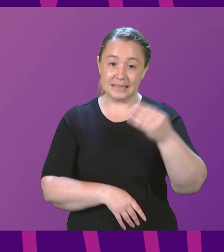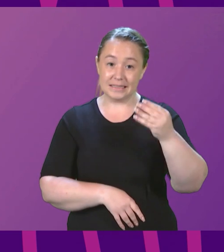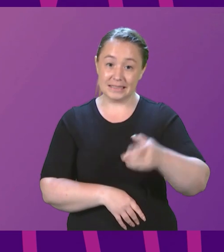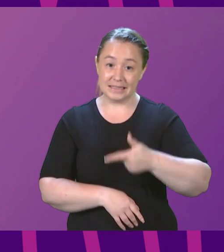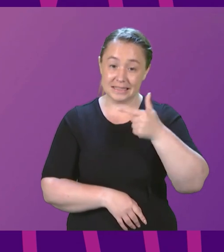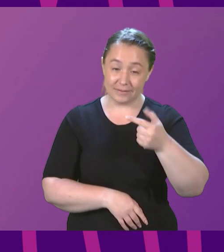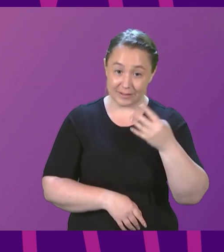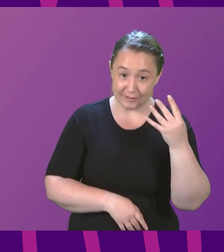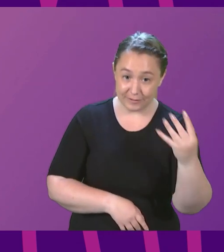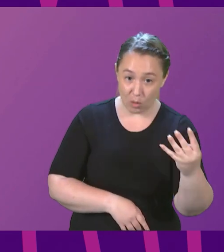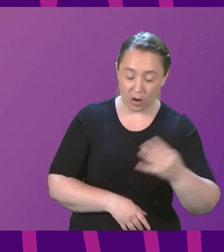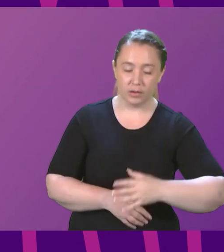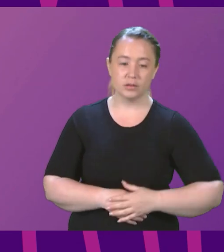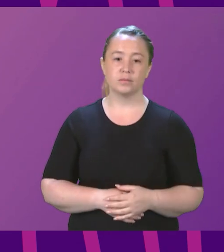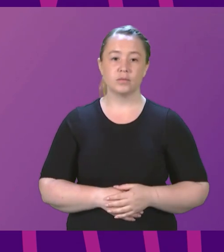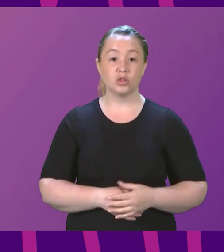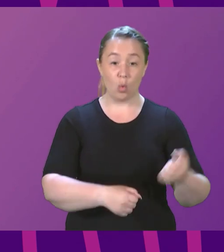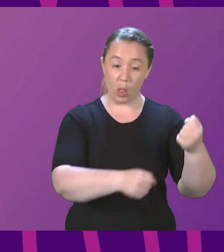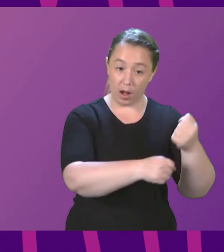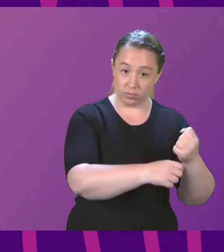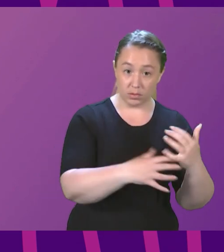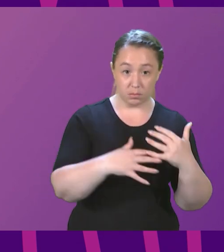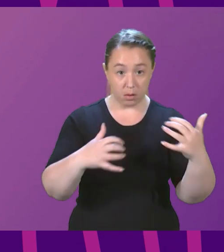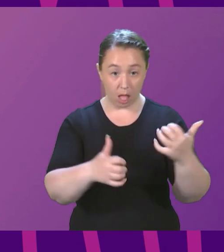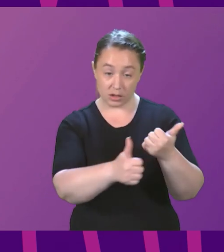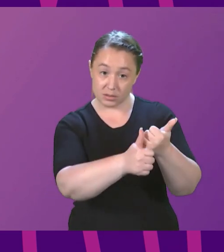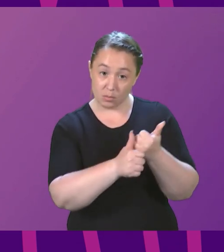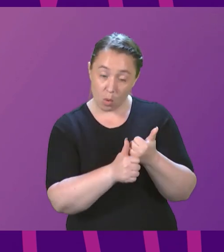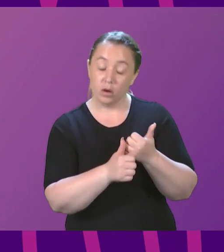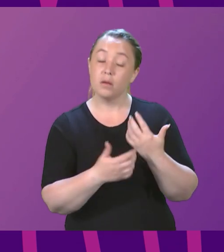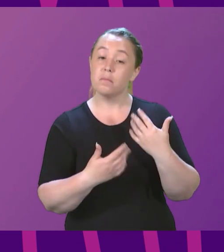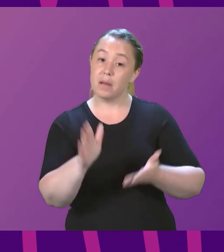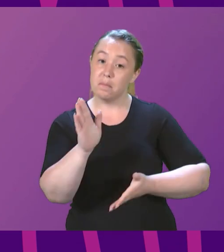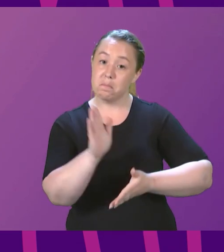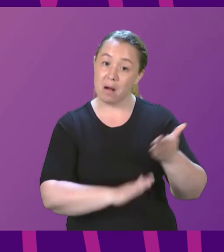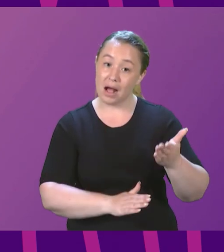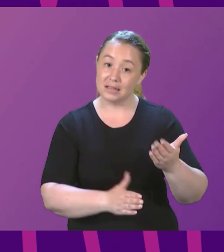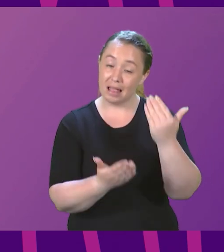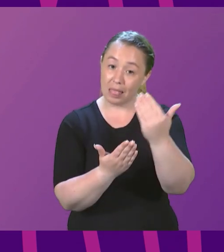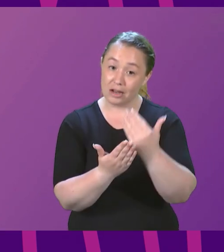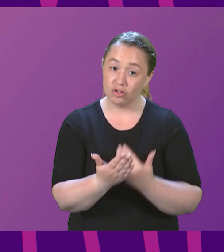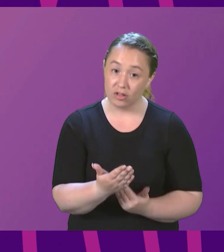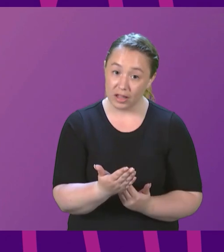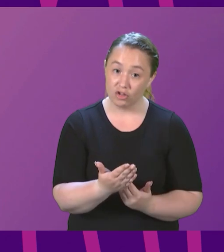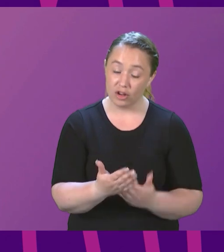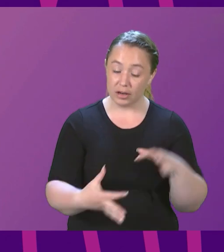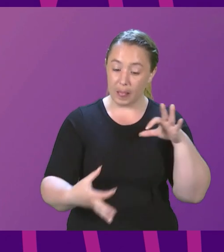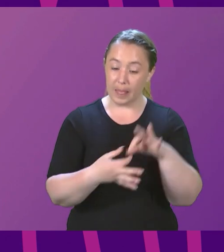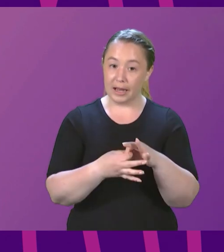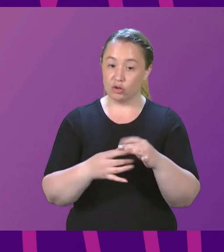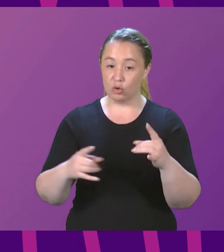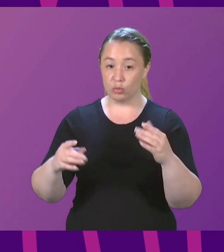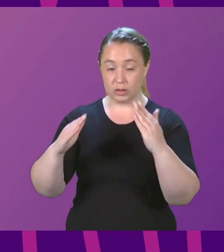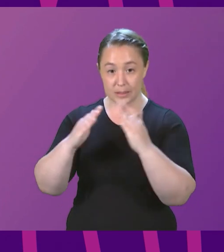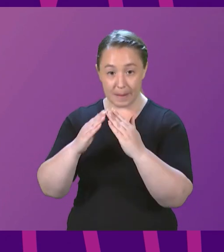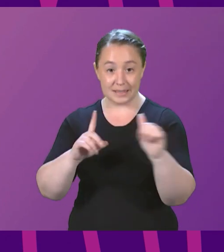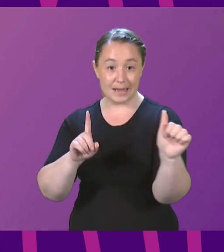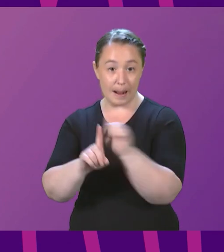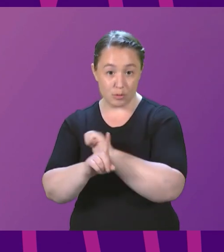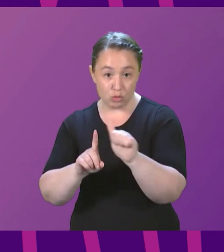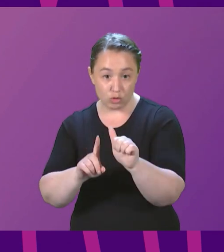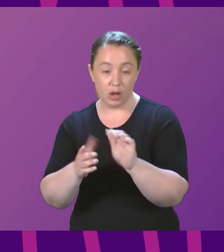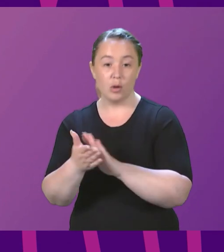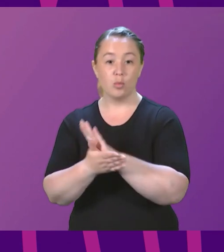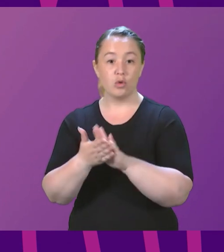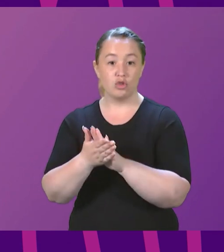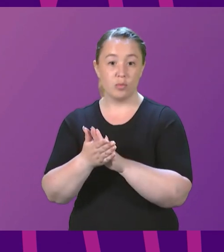with of course the support of parliament, has passed legislation on domestic abuse to make it more possible for people to get justice